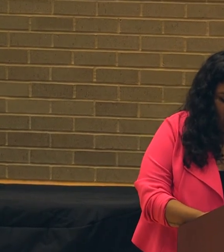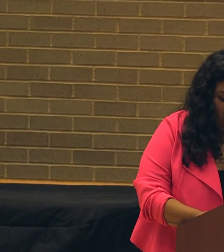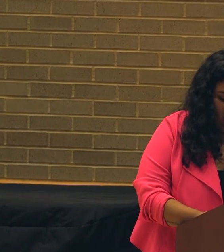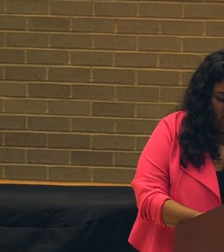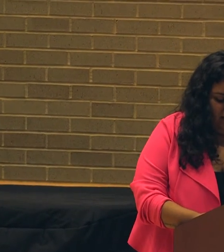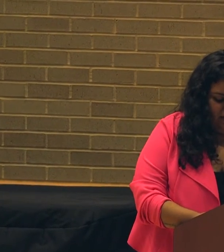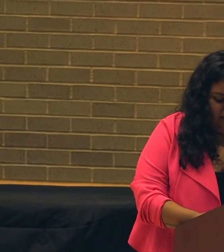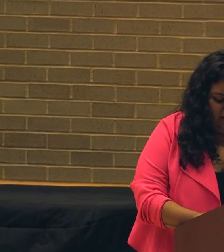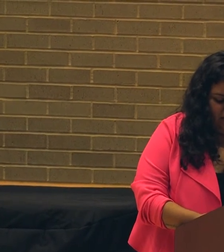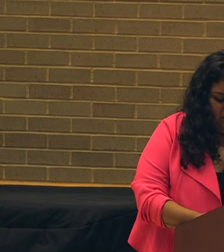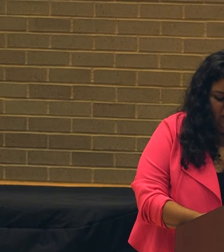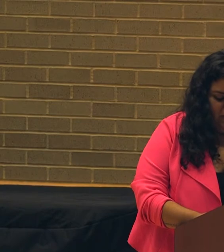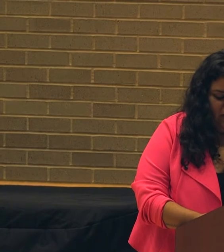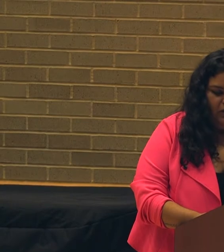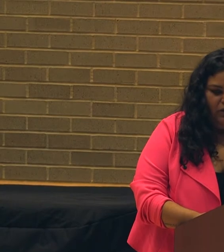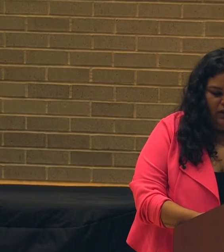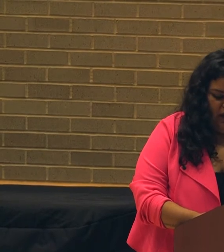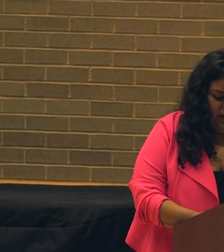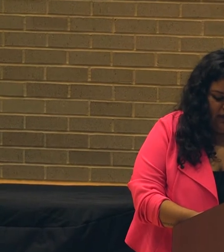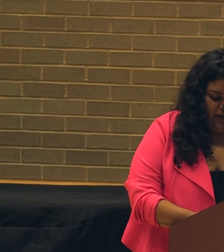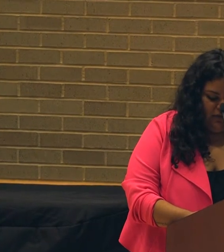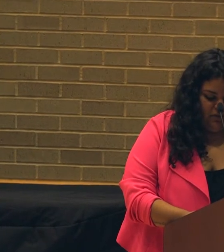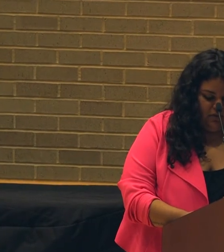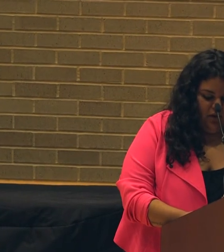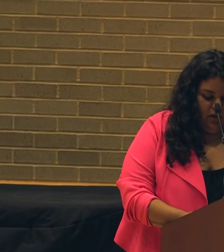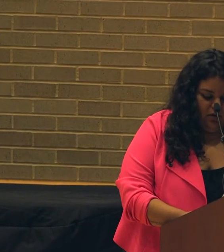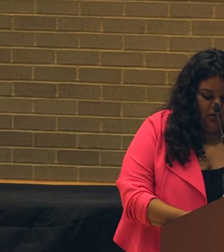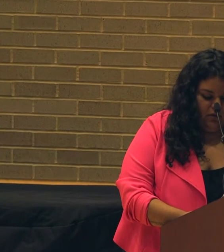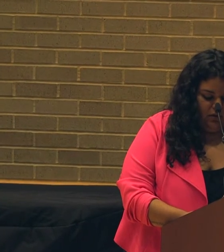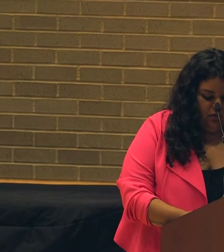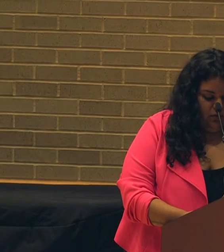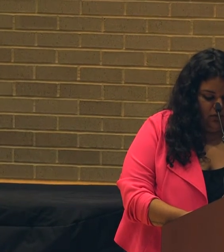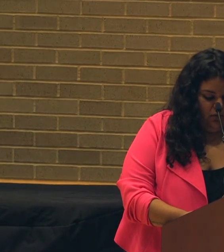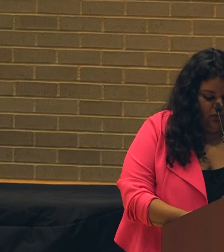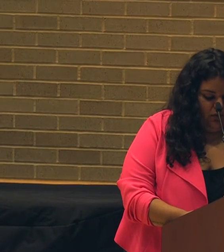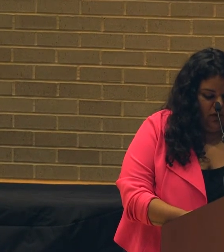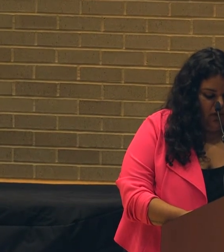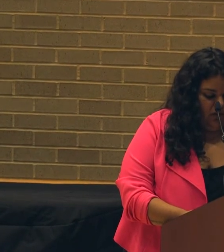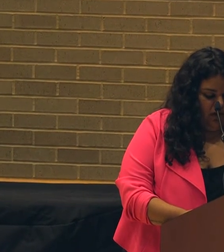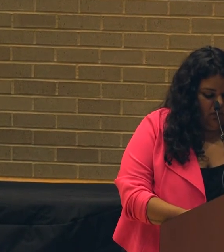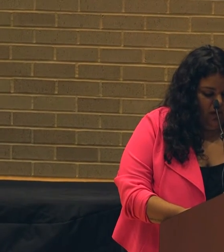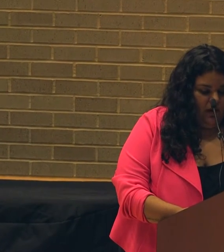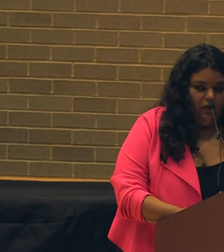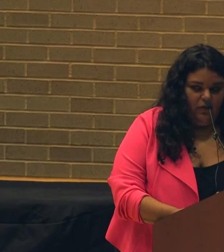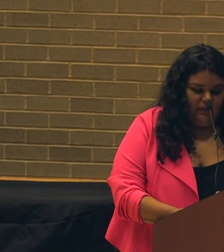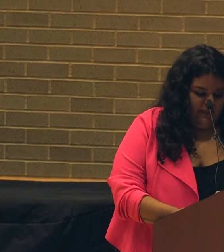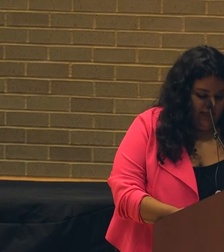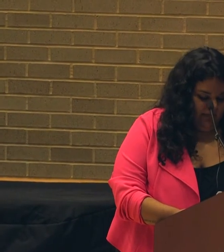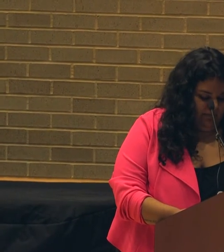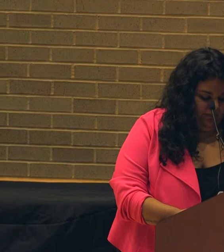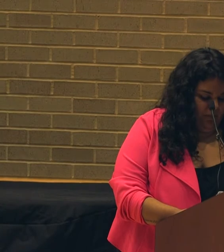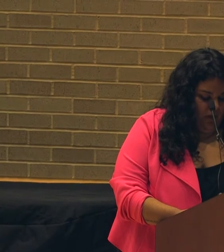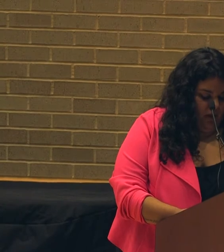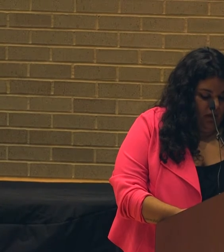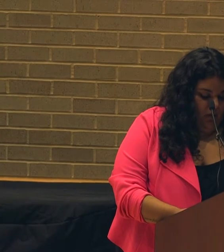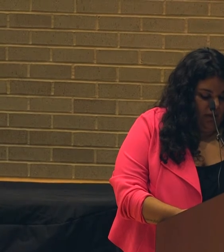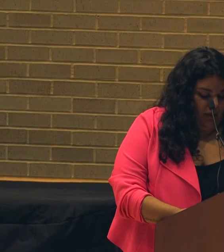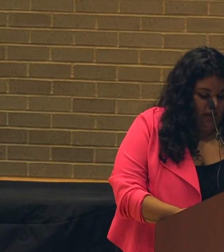peoples that share the Southeast Texas region, including the Acaquisos, the Kariso-Komokuro, Tonkawa, and Kuolinteken.